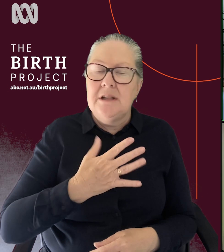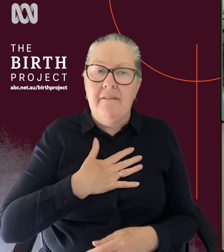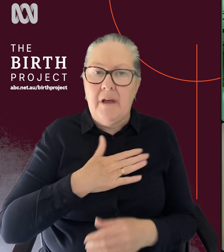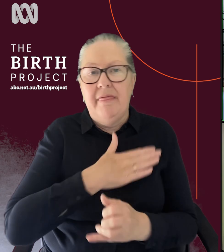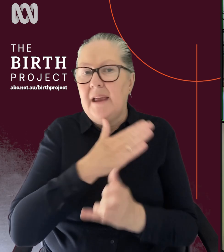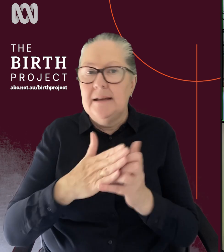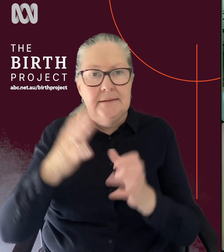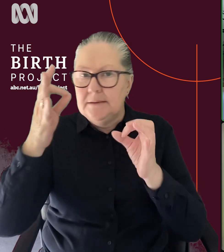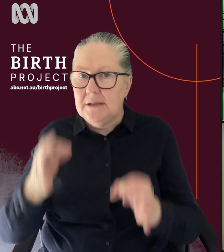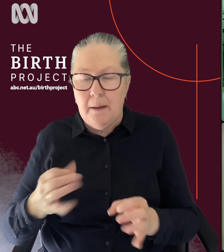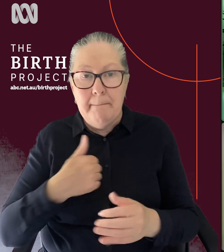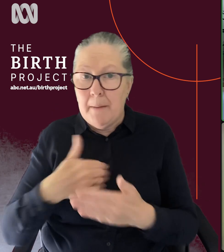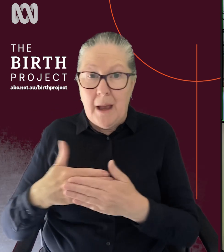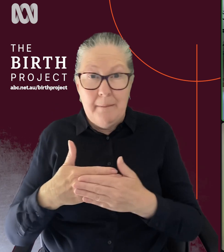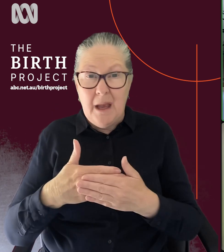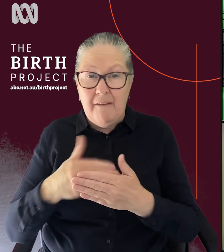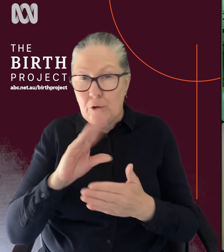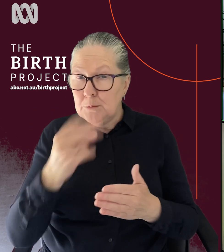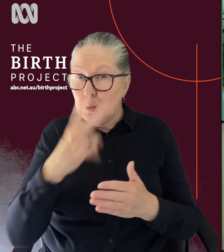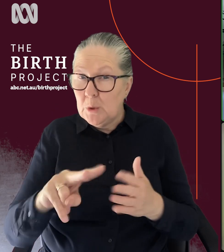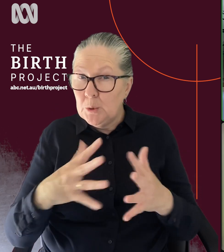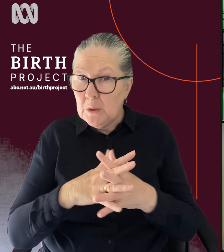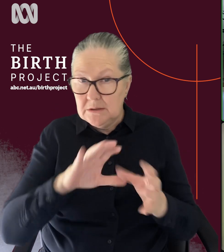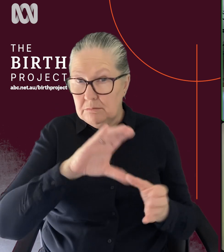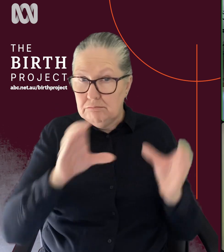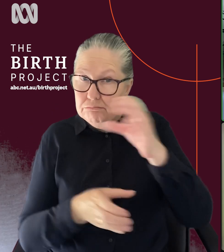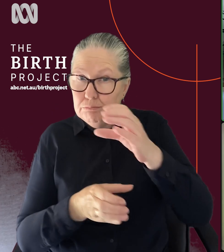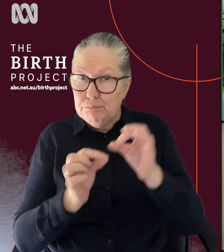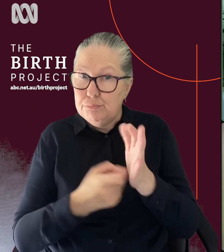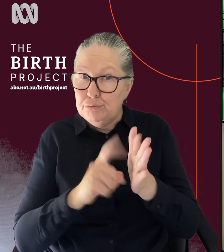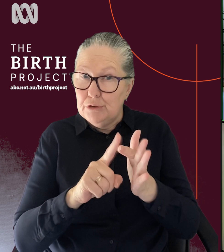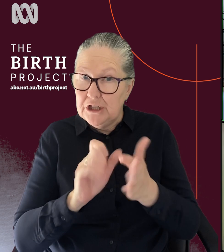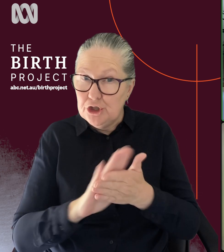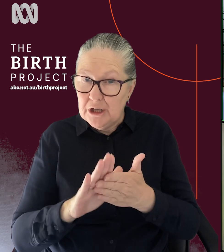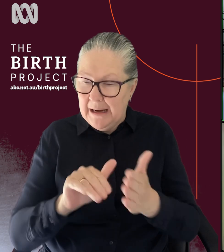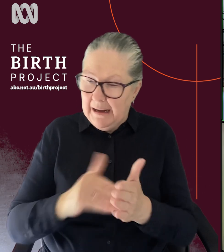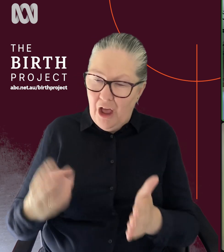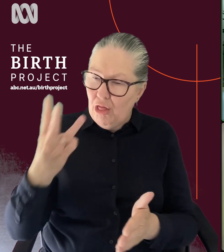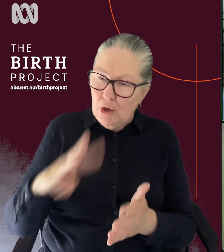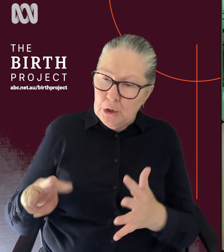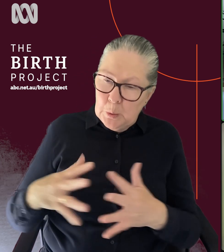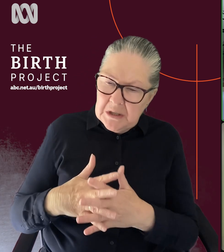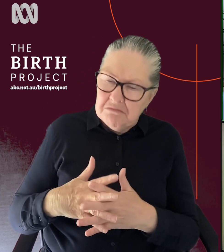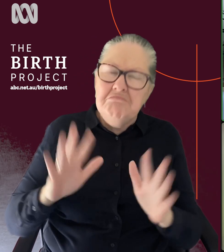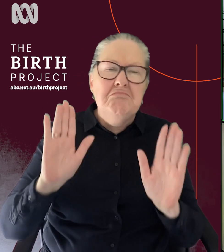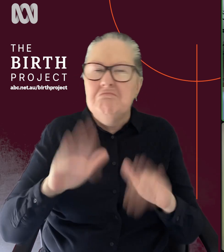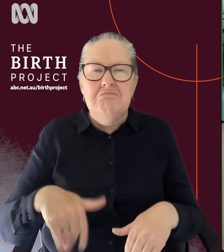the decision. My baby had been, you know, breached since 20 weeks, but we're now at 36. Let's just get this show on the road. I wasn't afraid